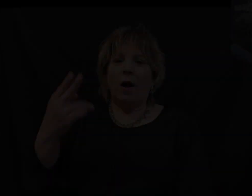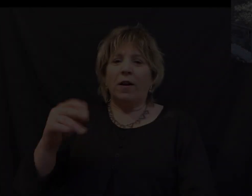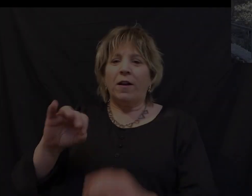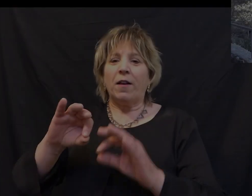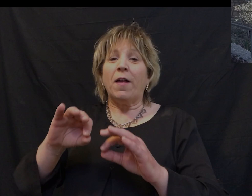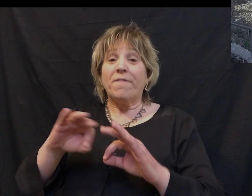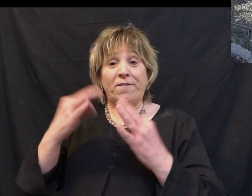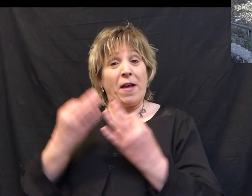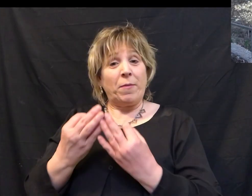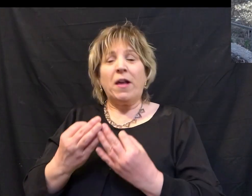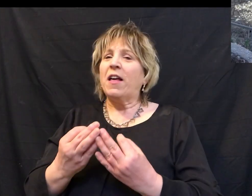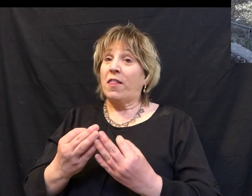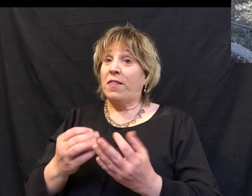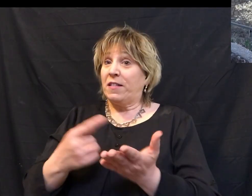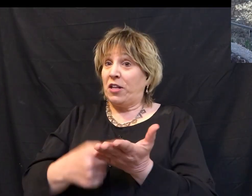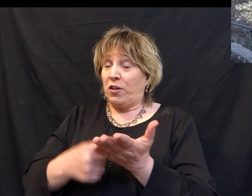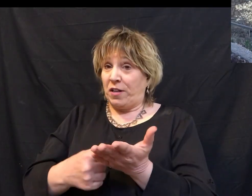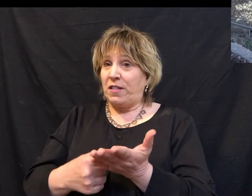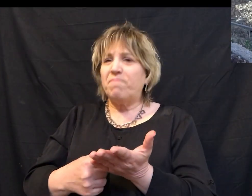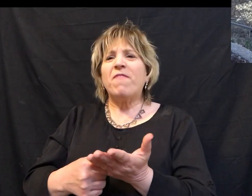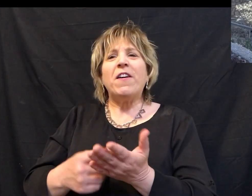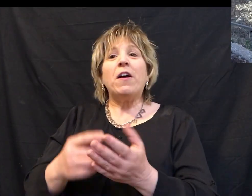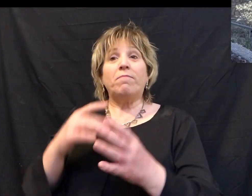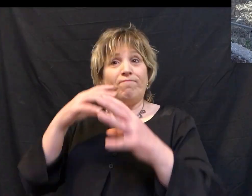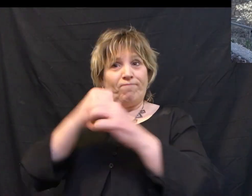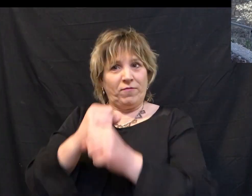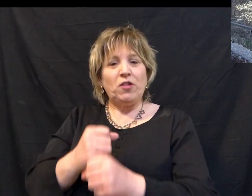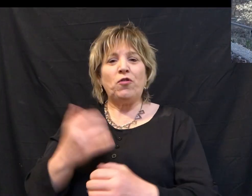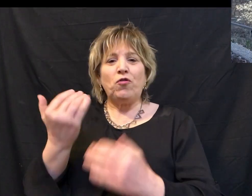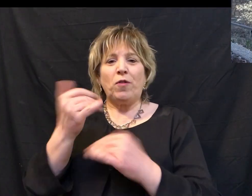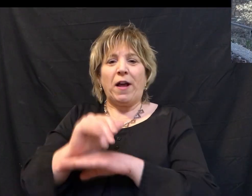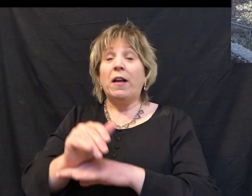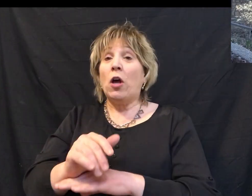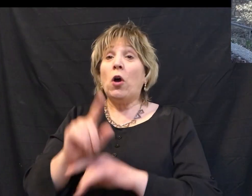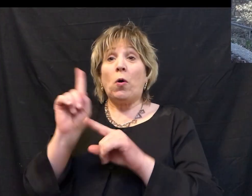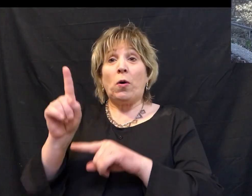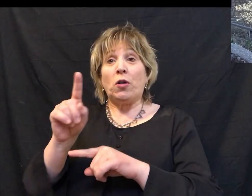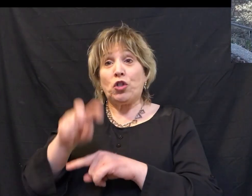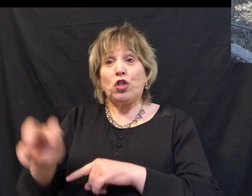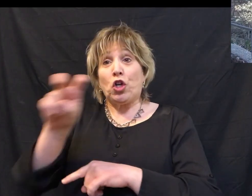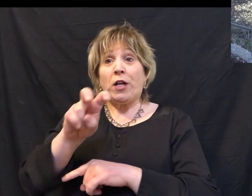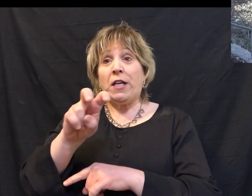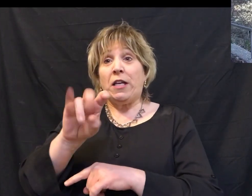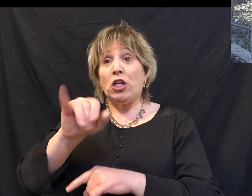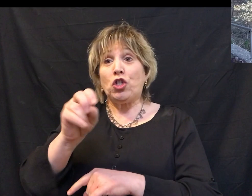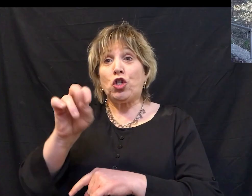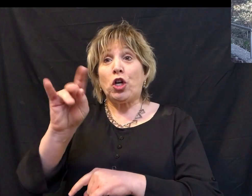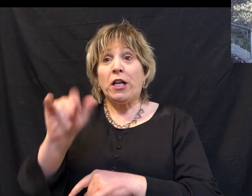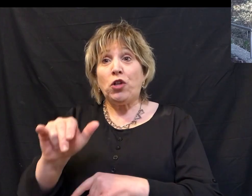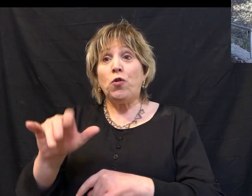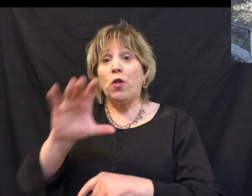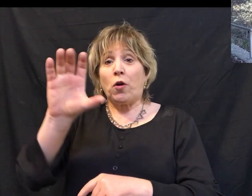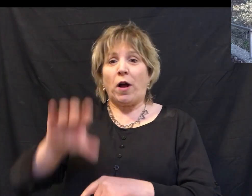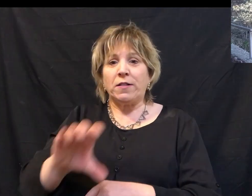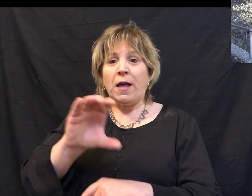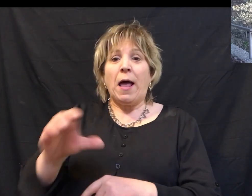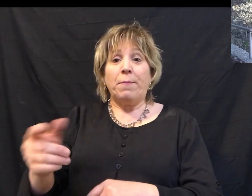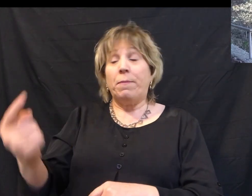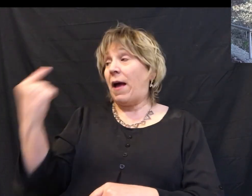Well, Pure Heart family, we're coming to the end of our series today, Journey to the Cross. I'm so excited about Easter next weekend. Behind me, you'll see